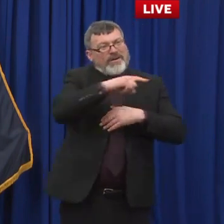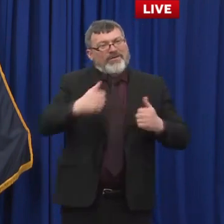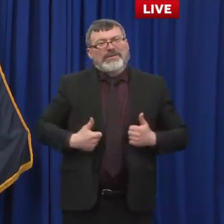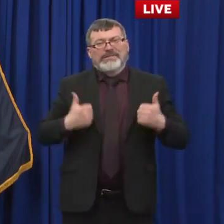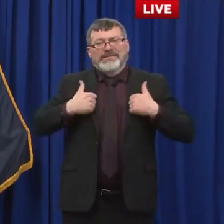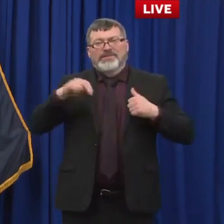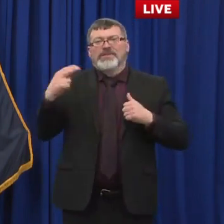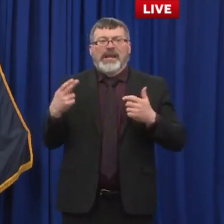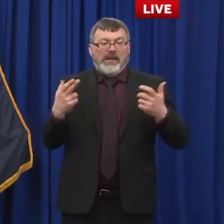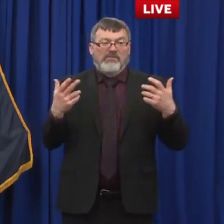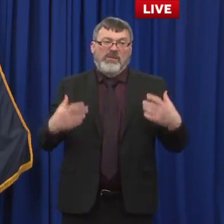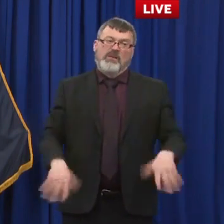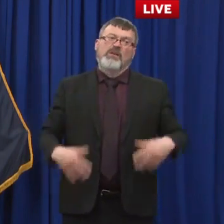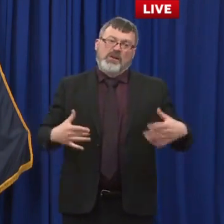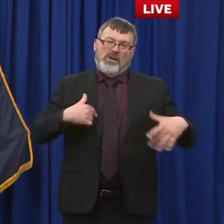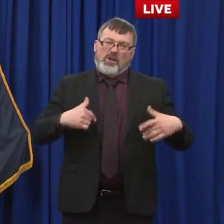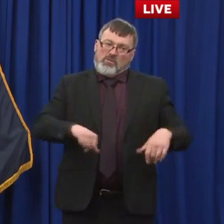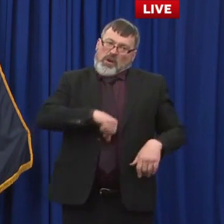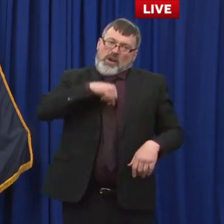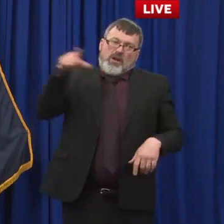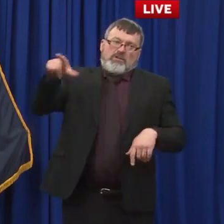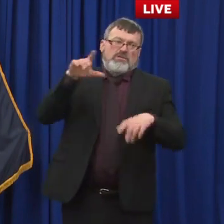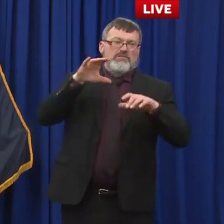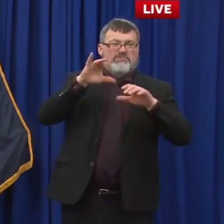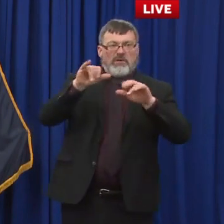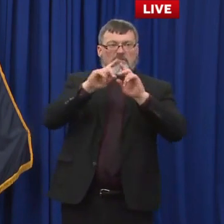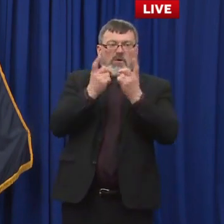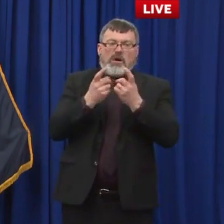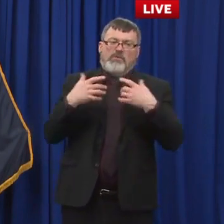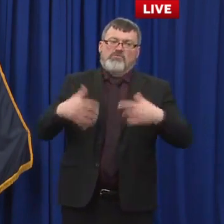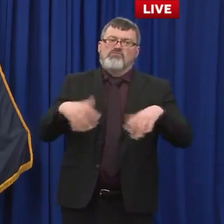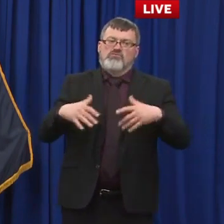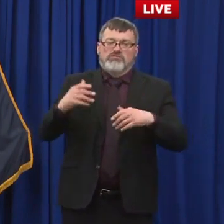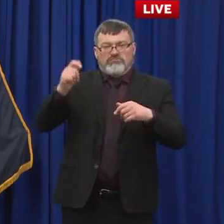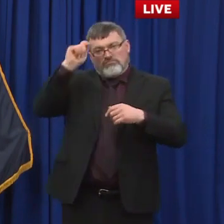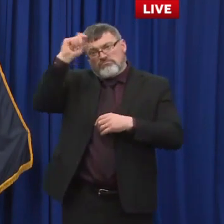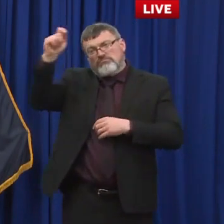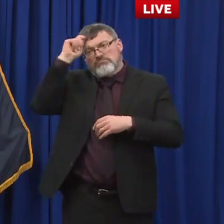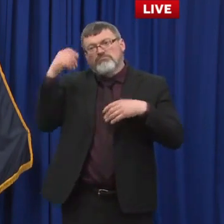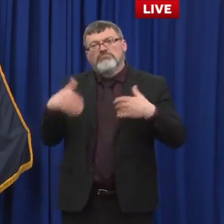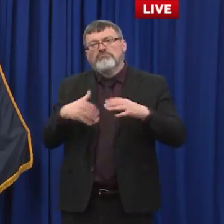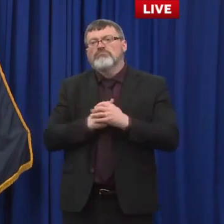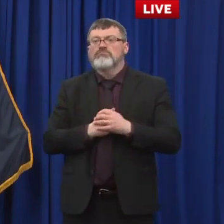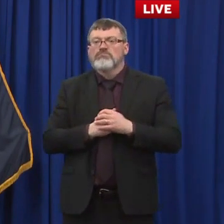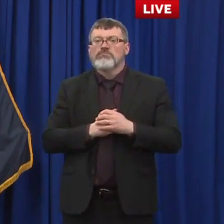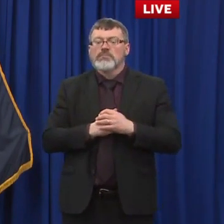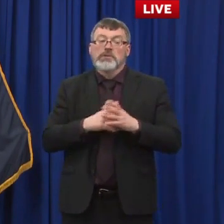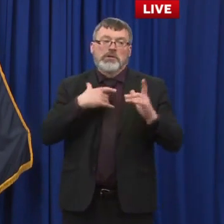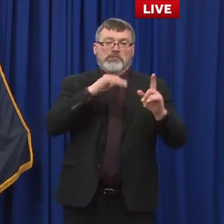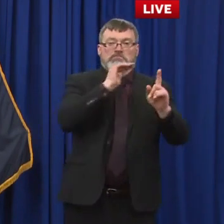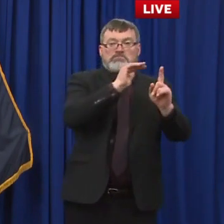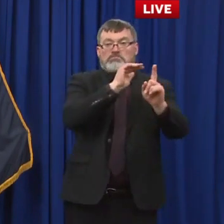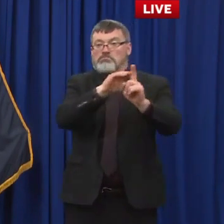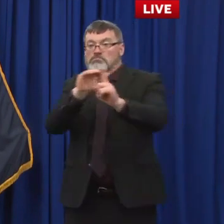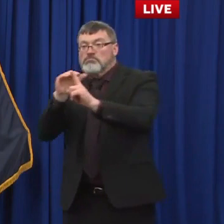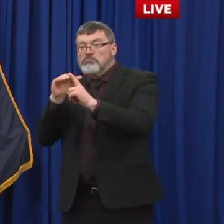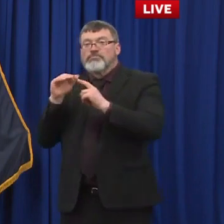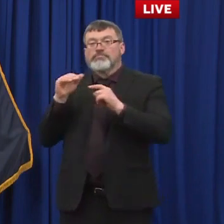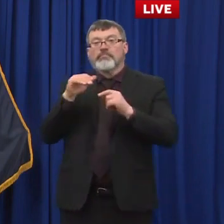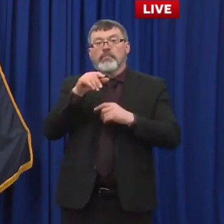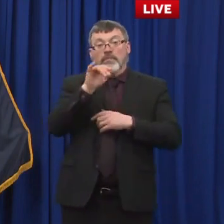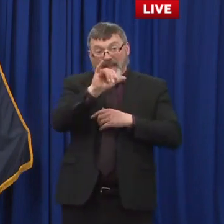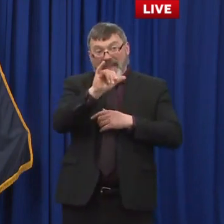So again, that change overall, the change for making sure that you are looking for work will start on May 23rd.